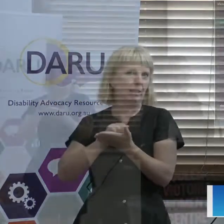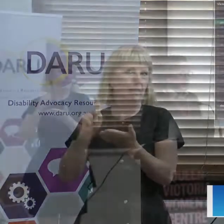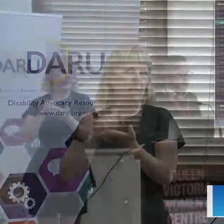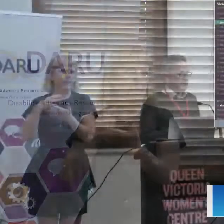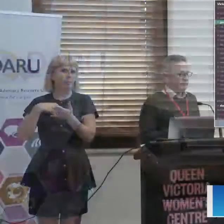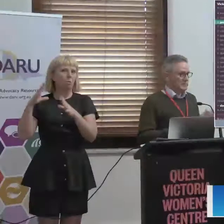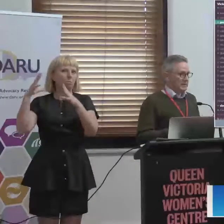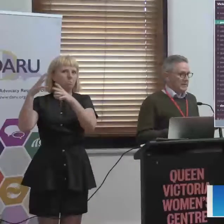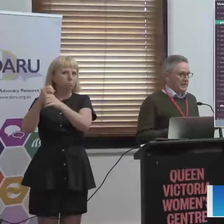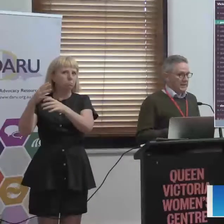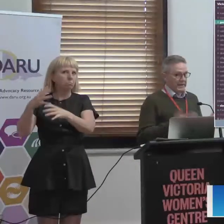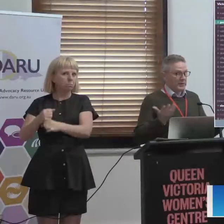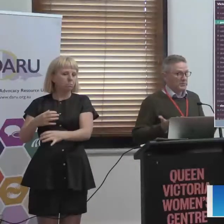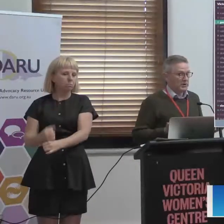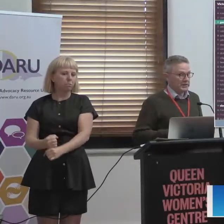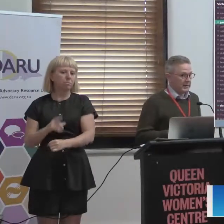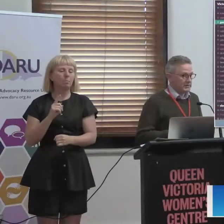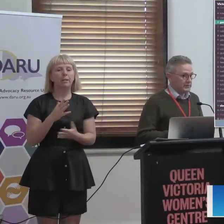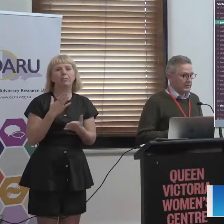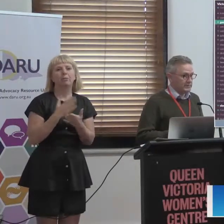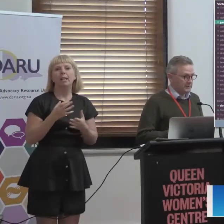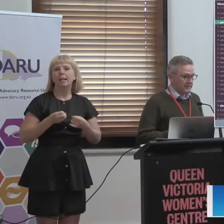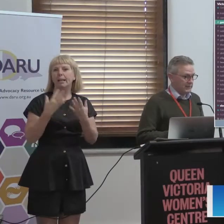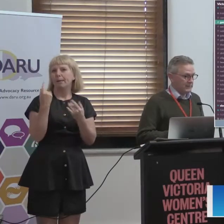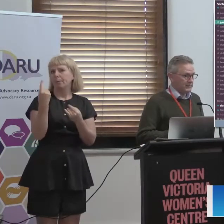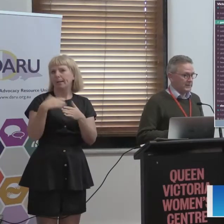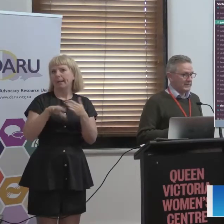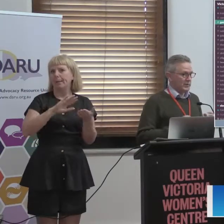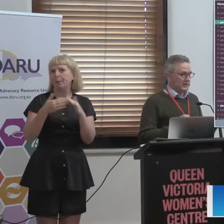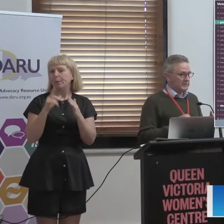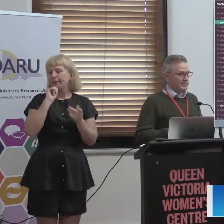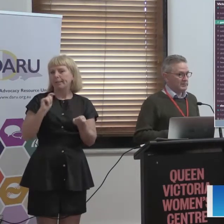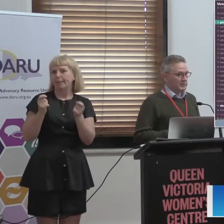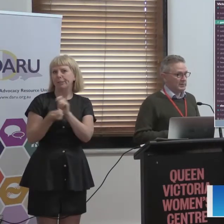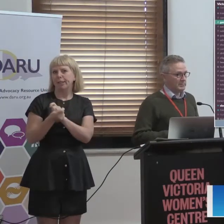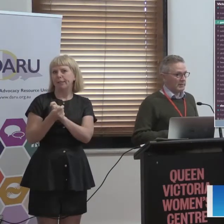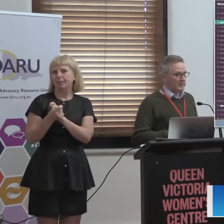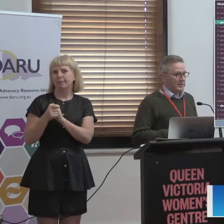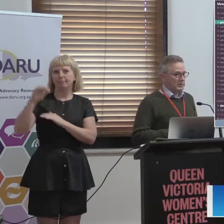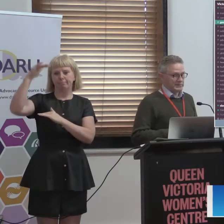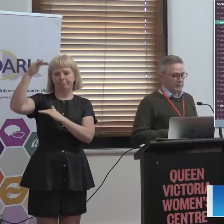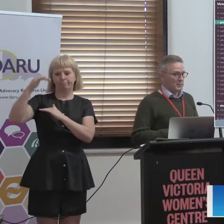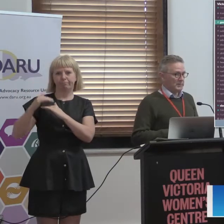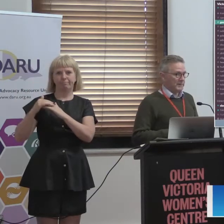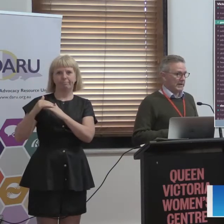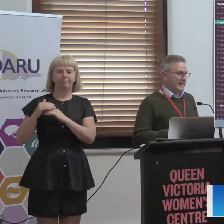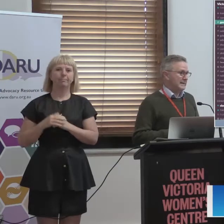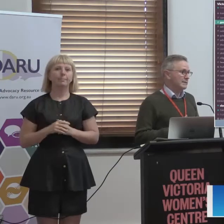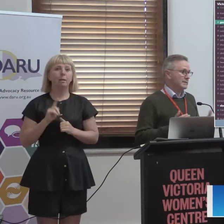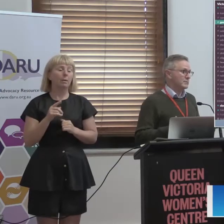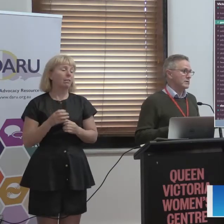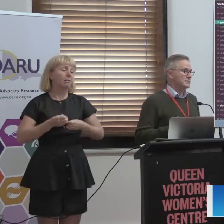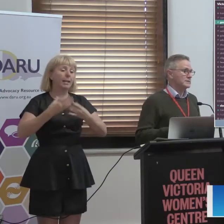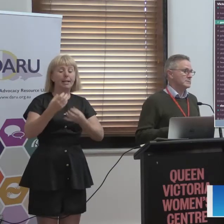but that's really, anyone in community can actually do that themselves anyway. So it's not something we need to be prescriptive about, but certainly open to feedback.